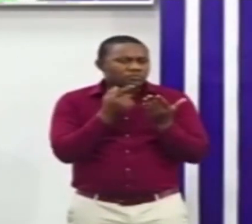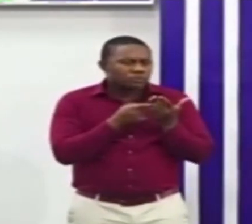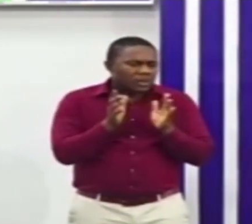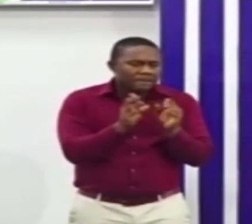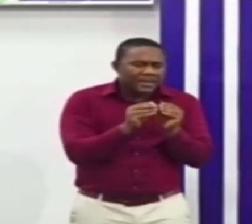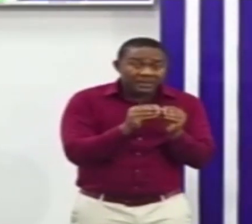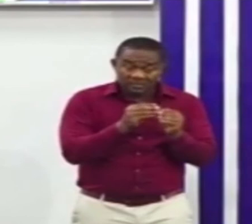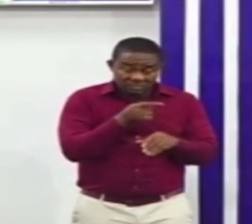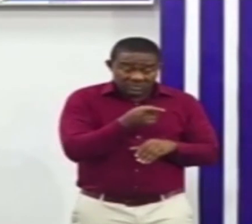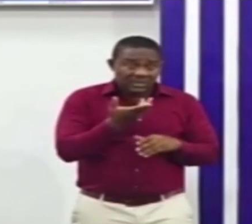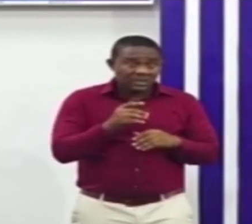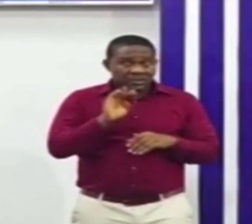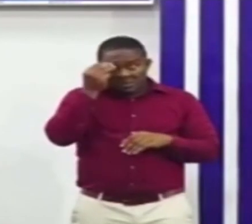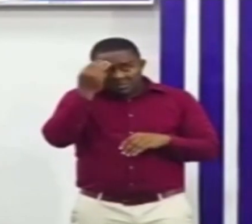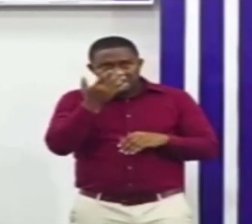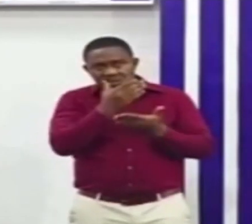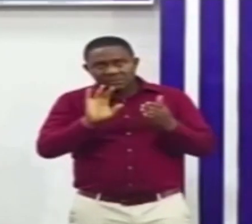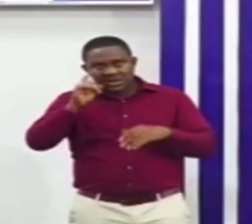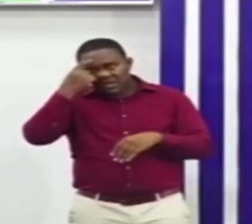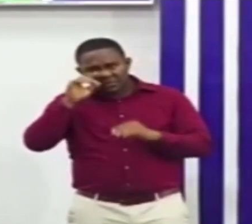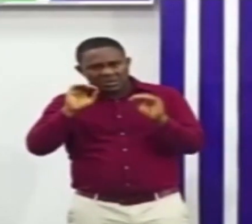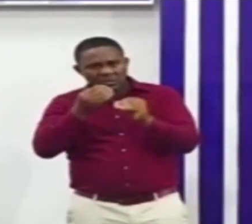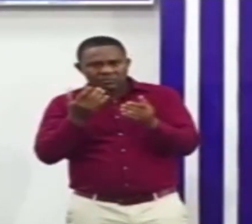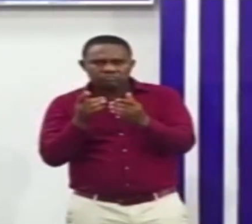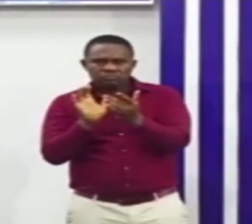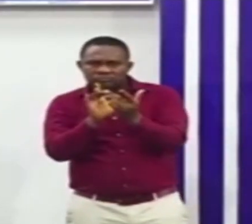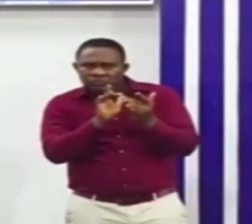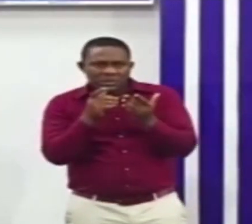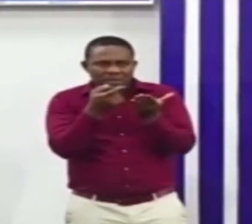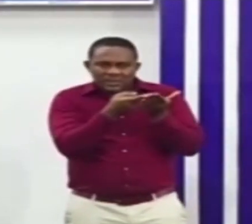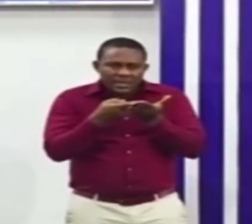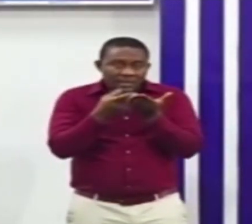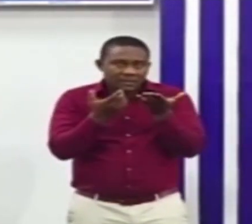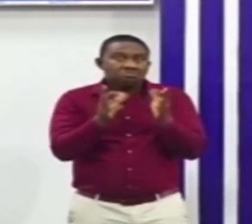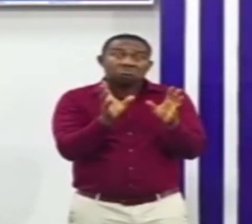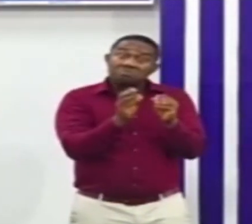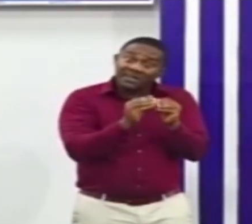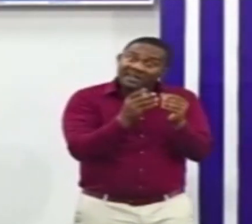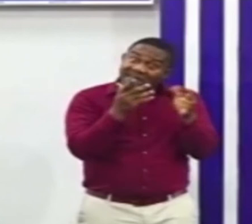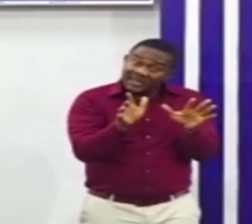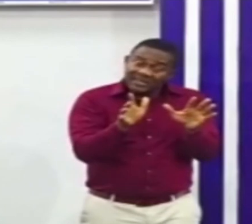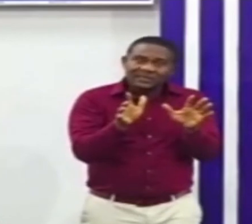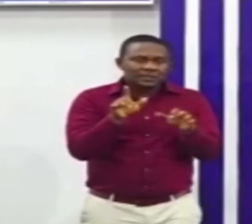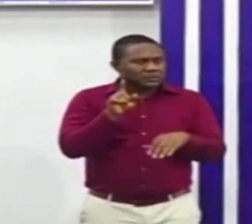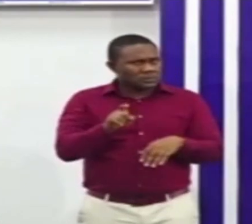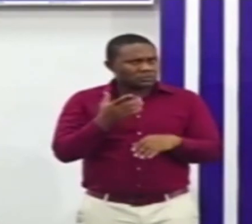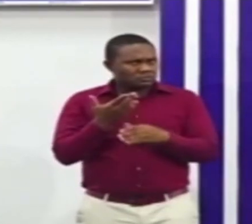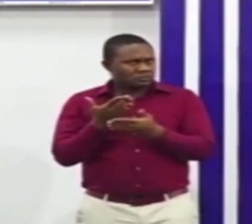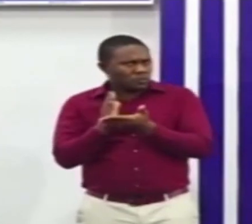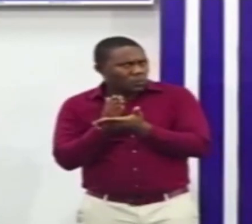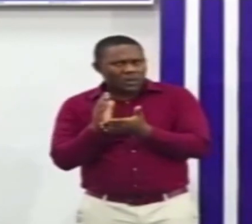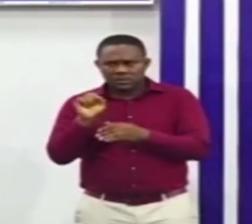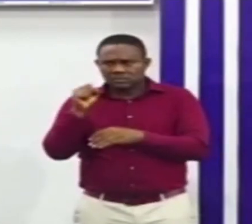leaders the ministries some government officials have met as you are aware there needs to be engagement with the rights holders